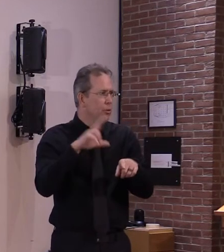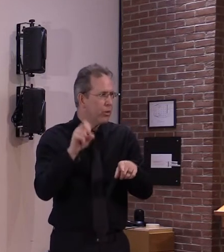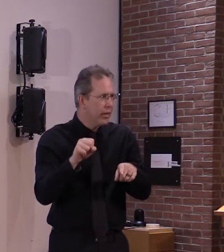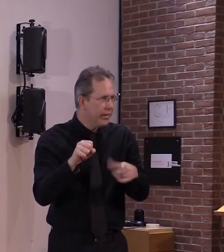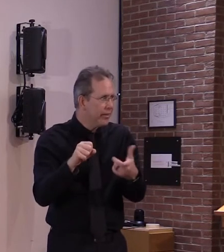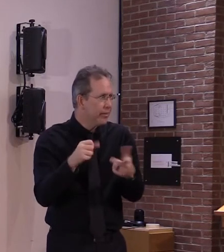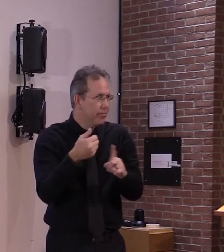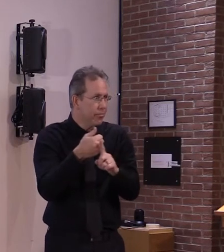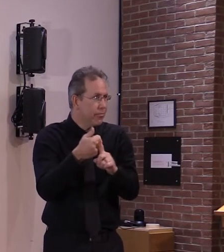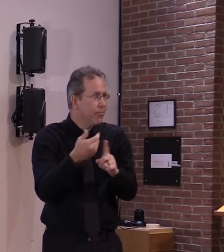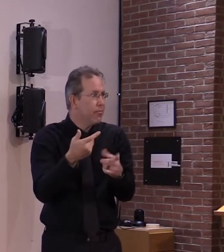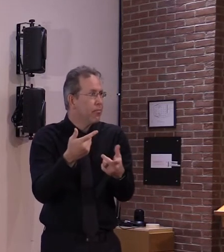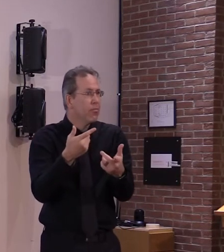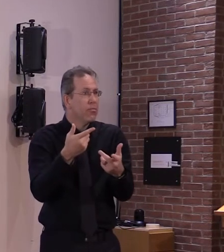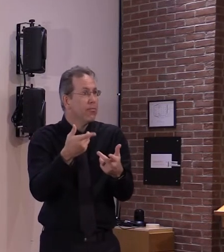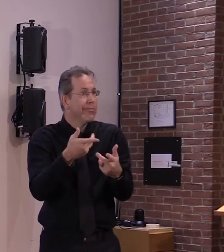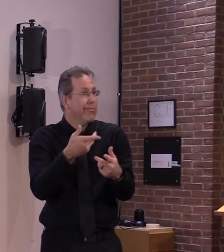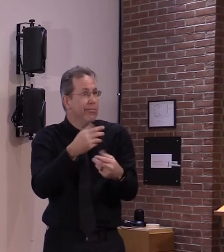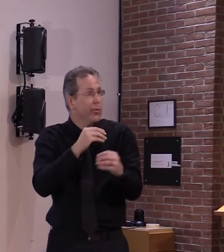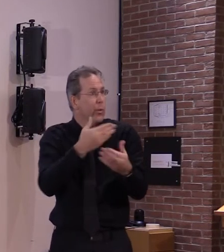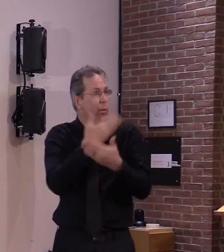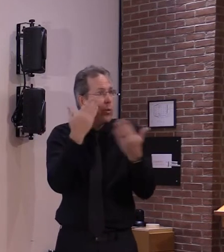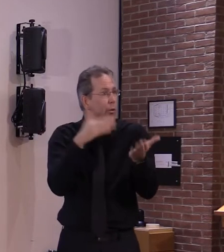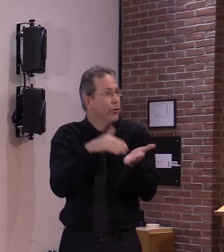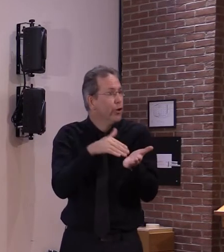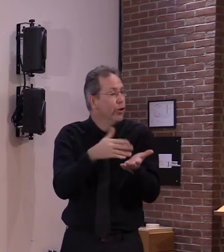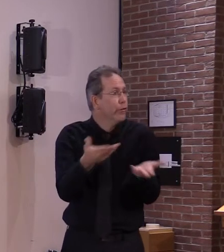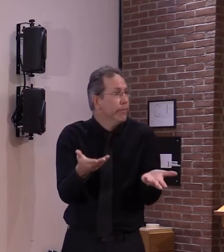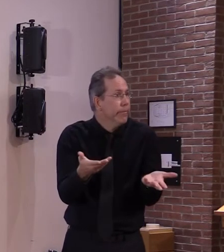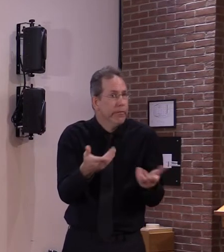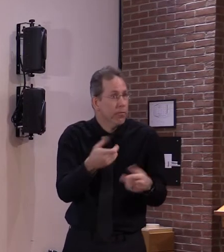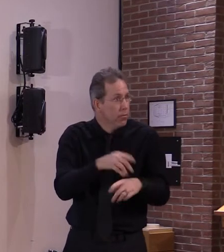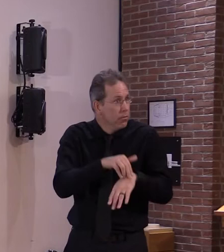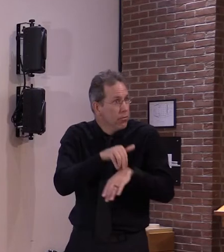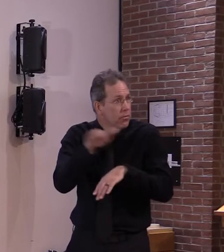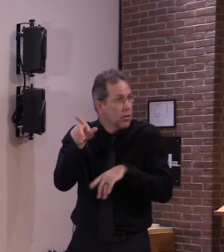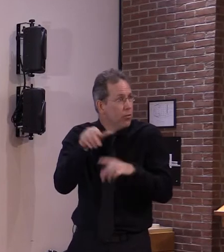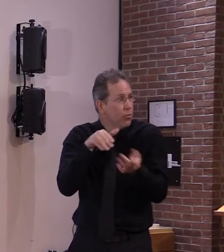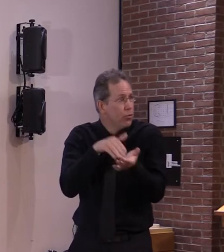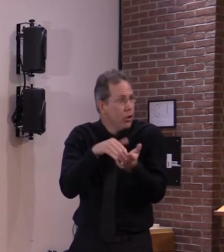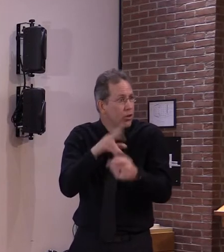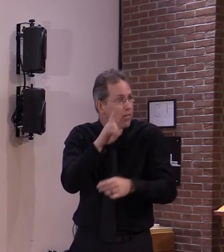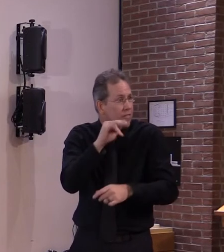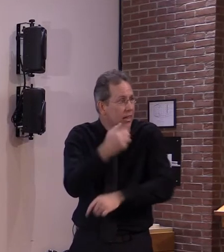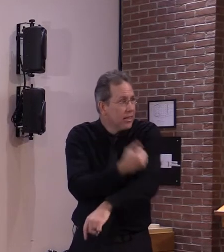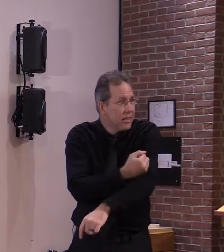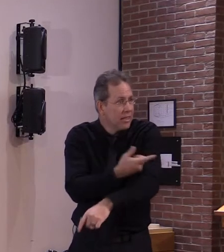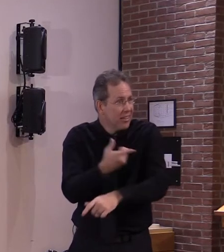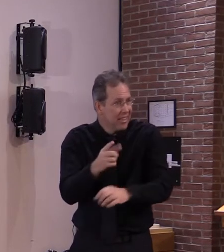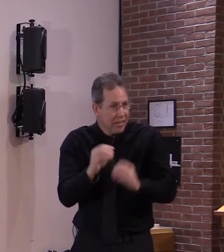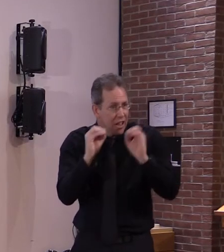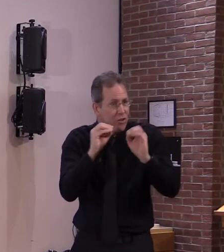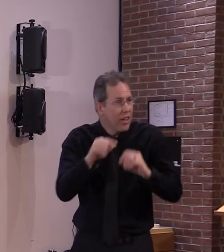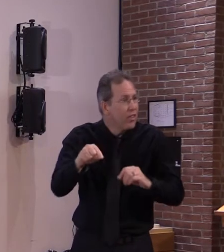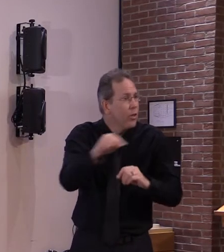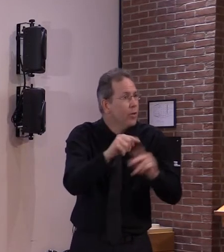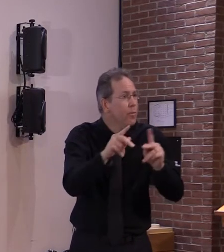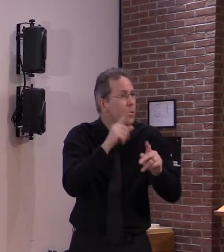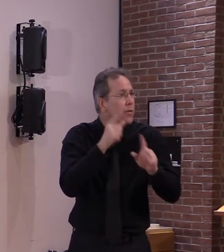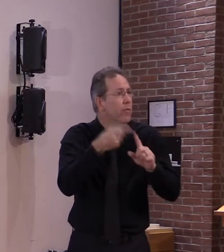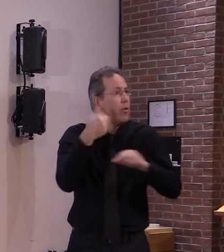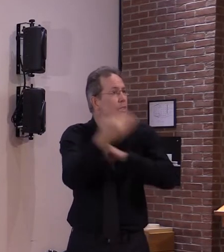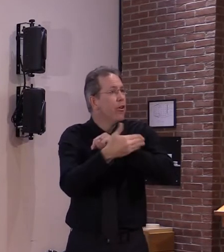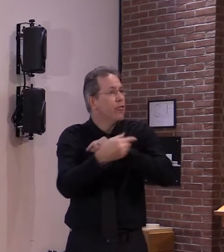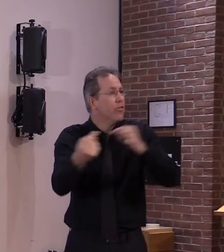here here being reported um so i'm just wondering down the road would you be planning to reach out into the agriculture